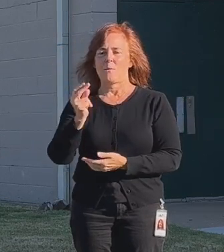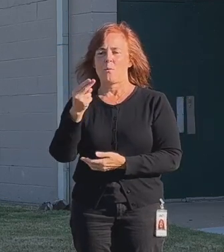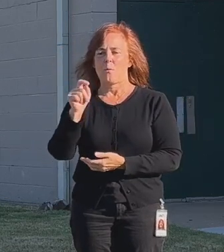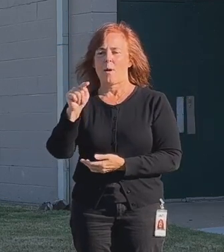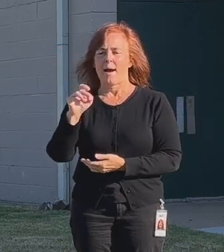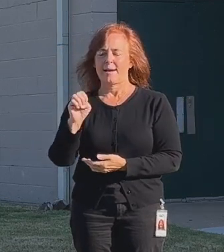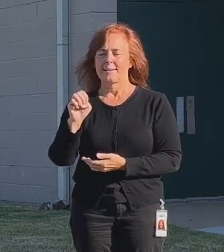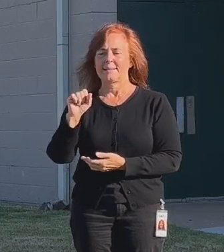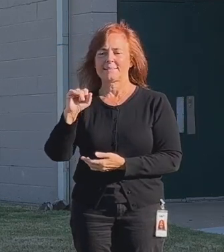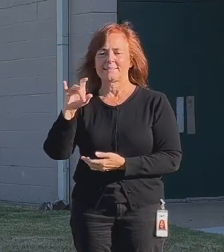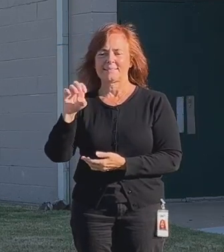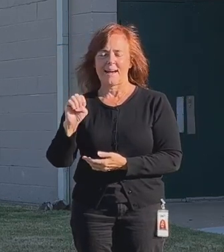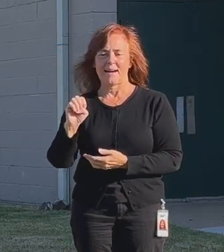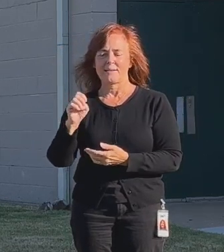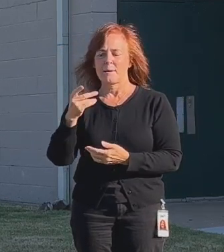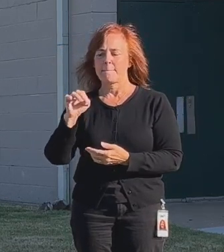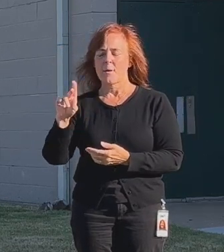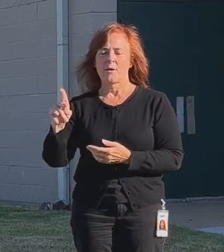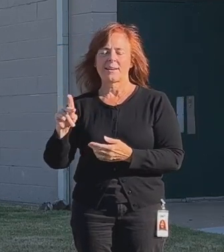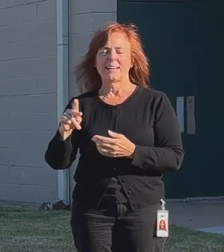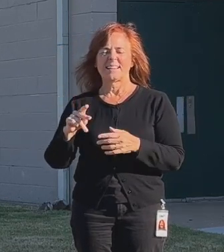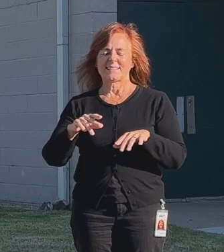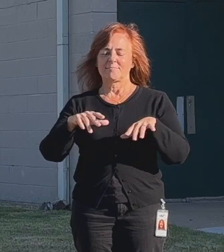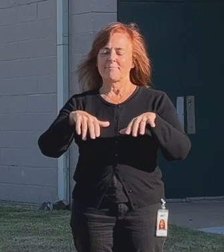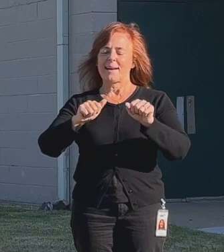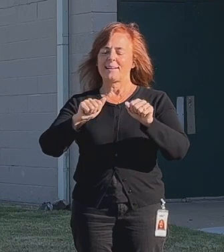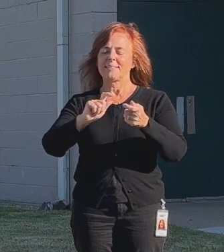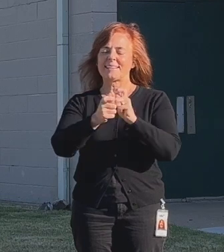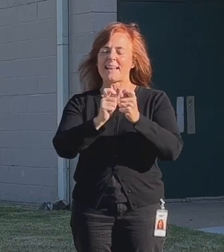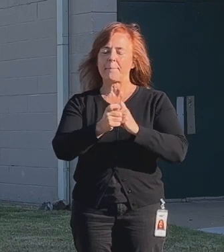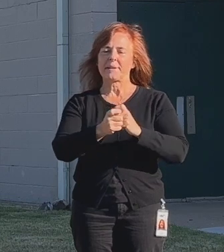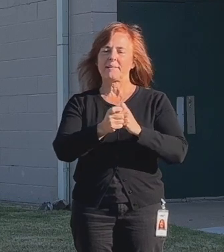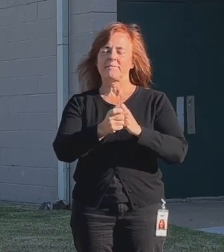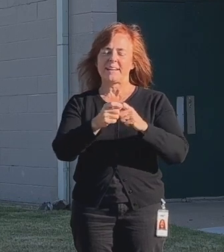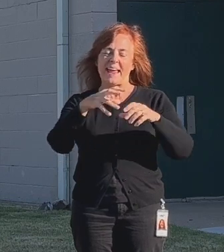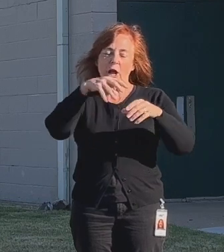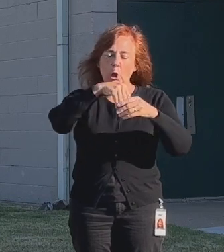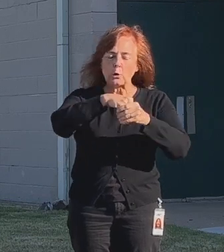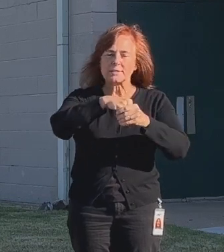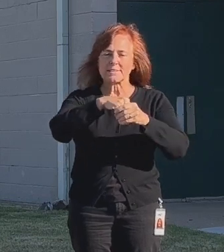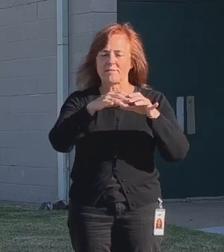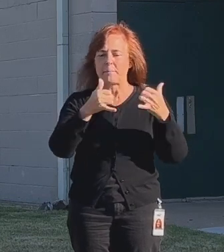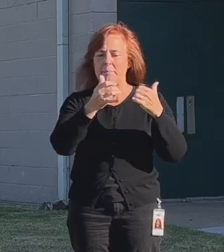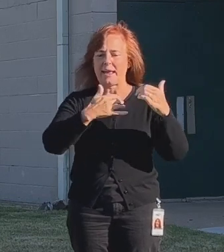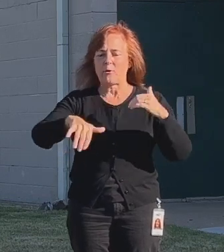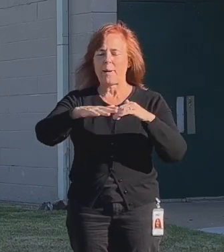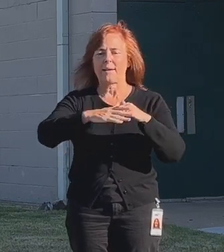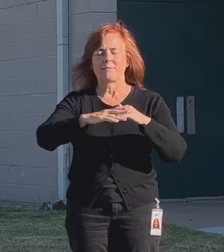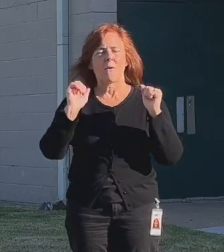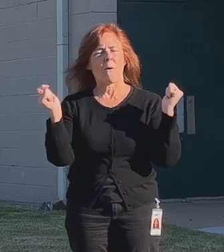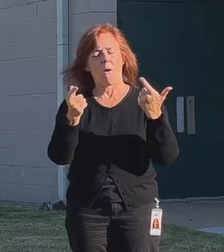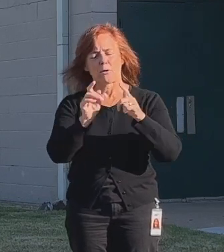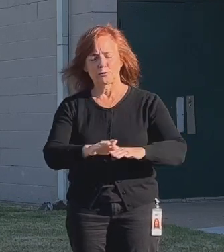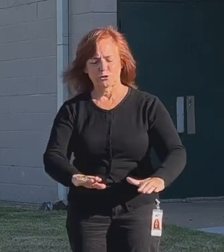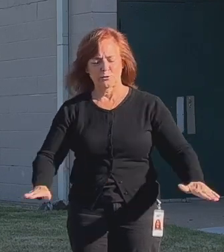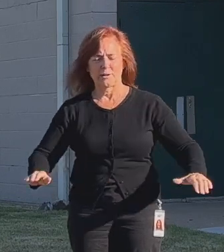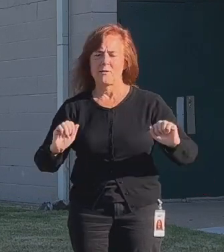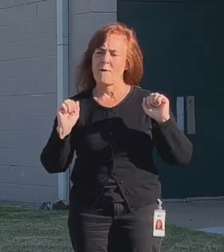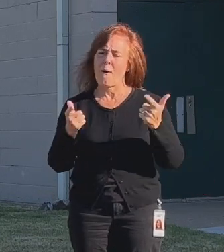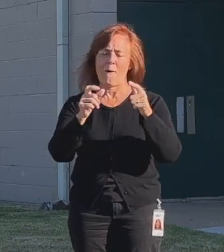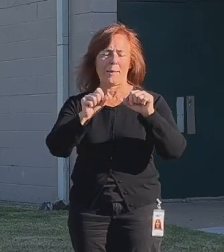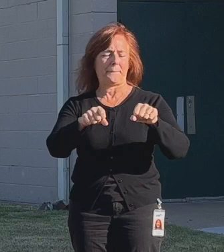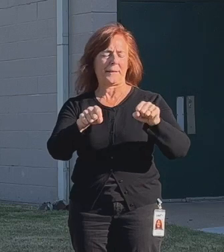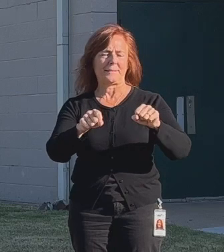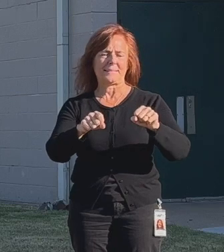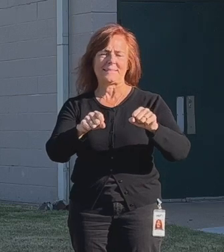adaptive playground, a place children from across the community of all ages and abilities.